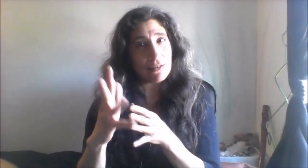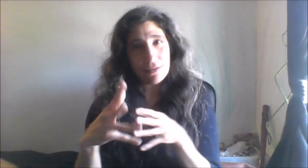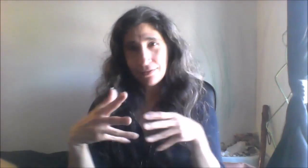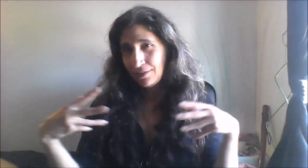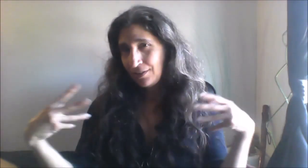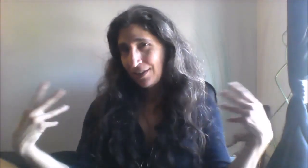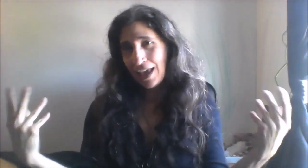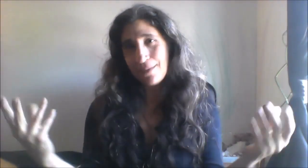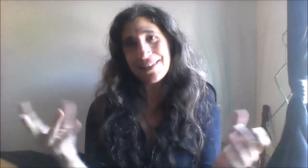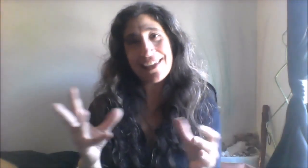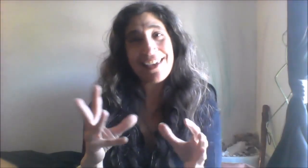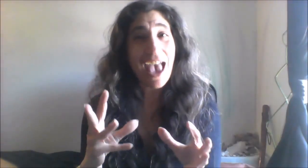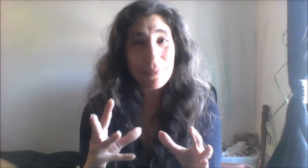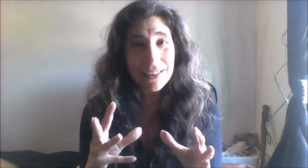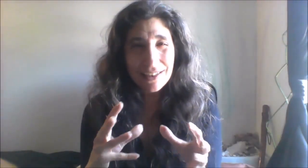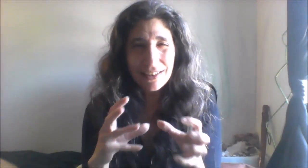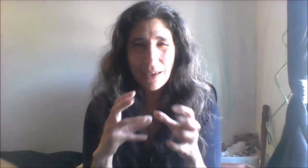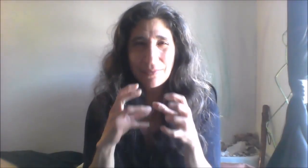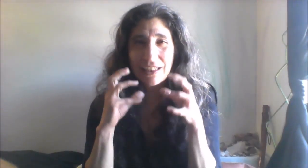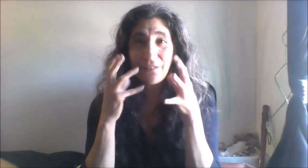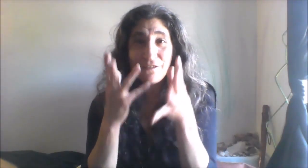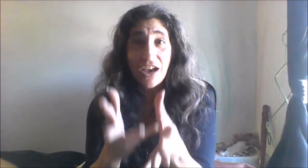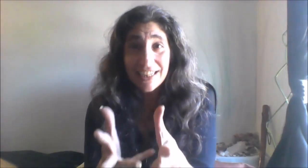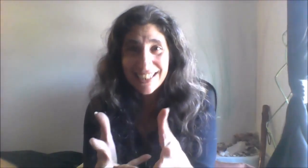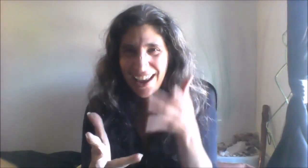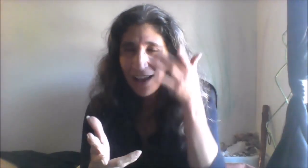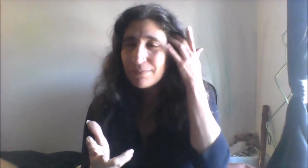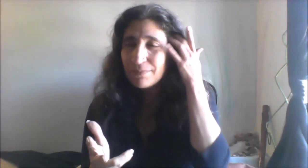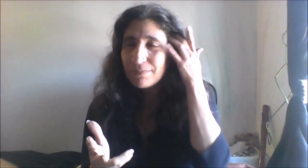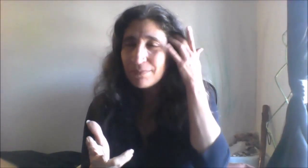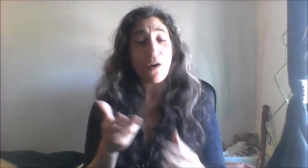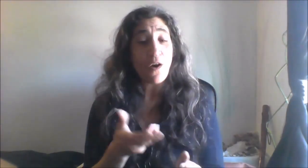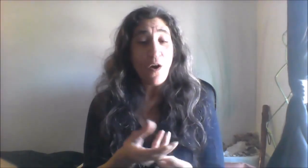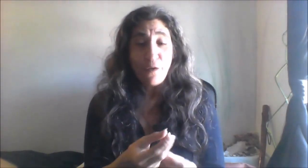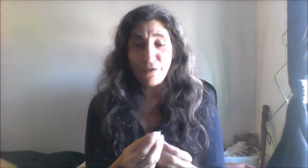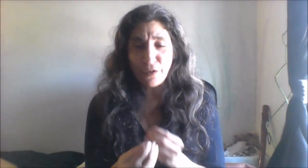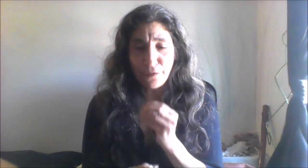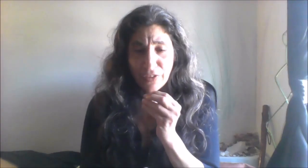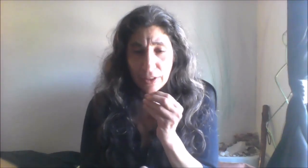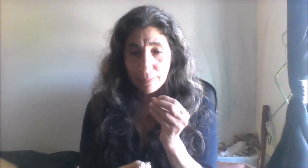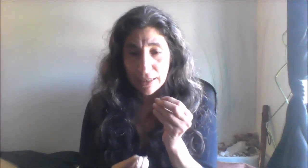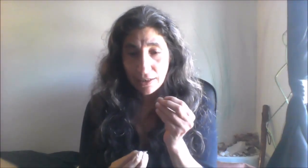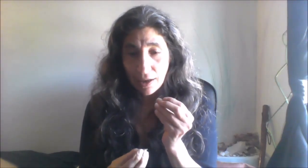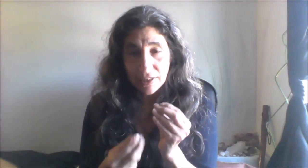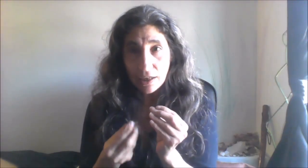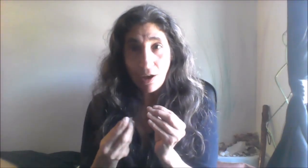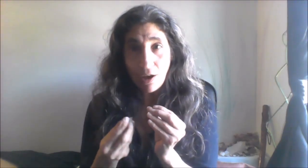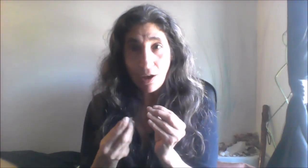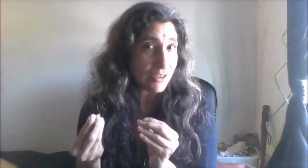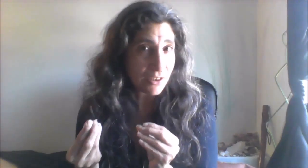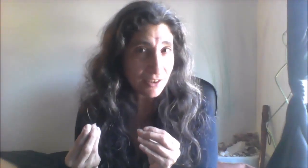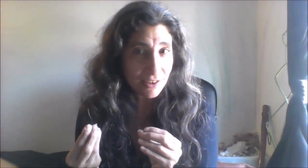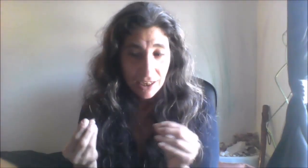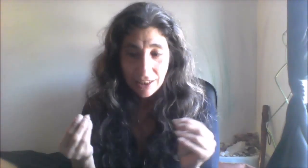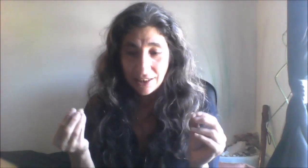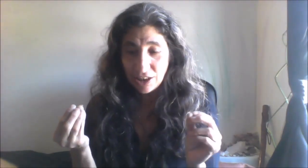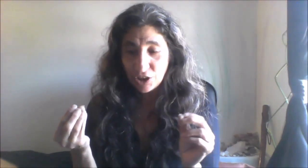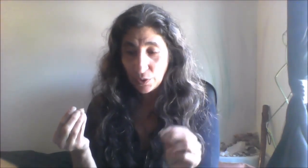just now a flow of abundance just comes into the two uh this is twin flame wonderful energy just igniting